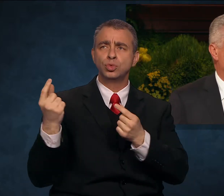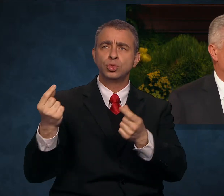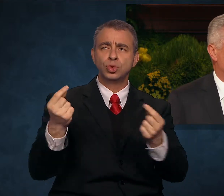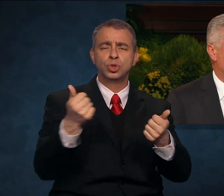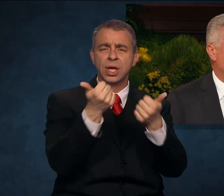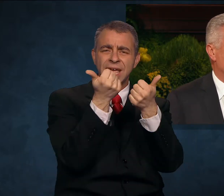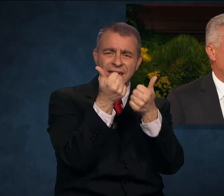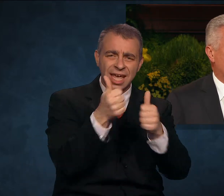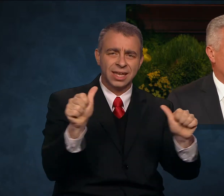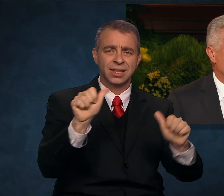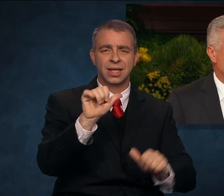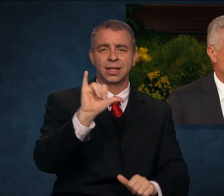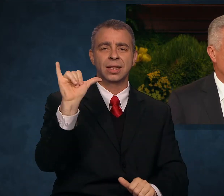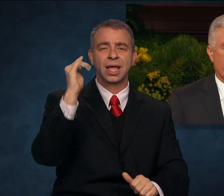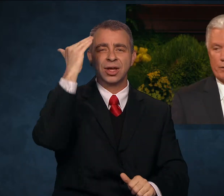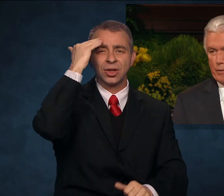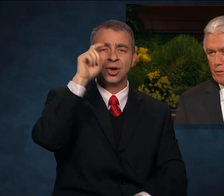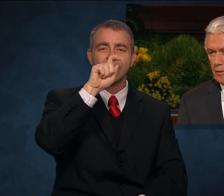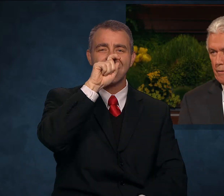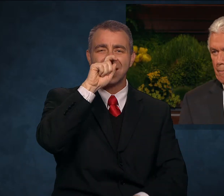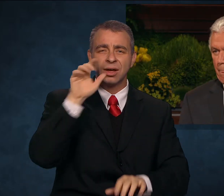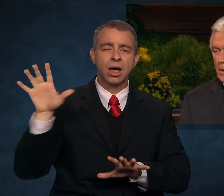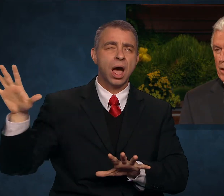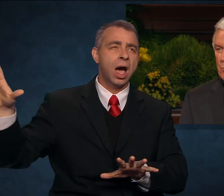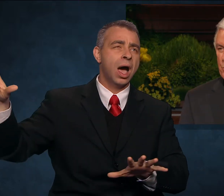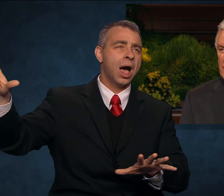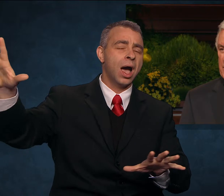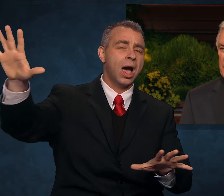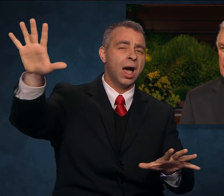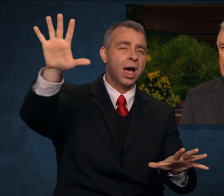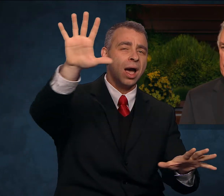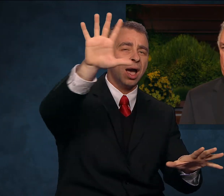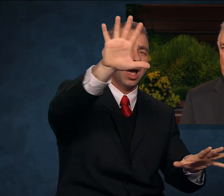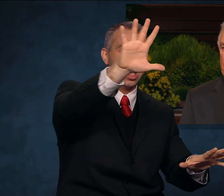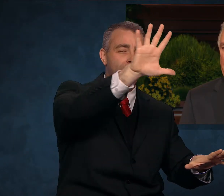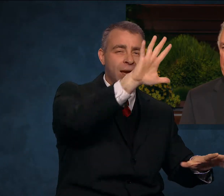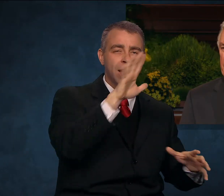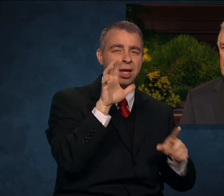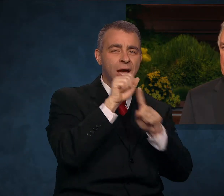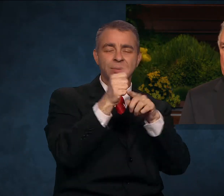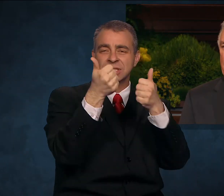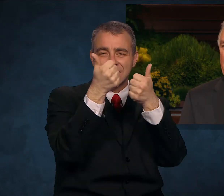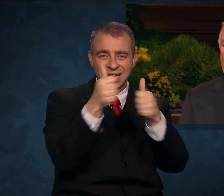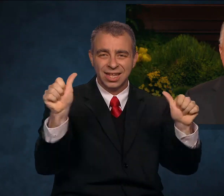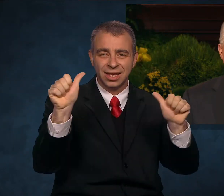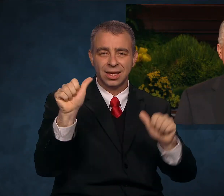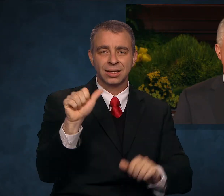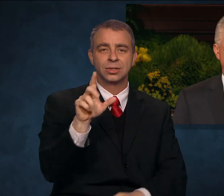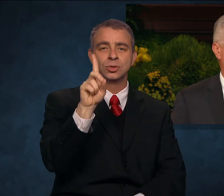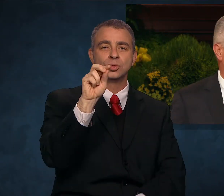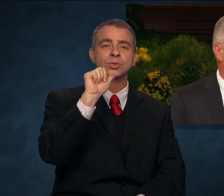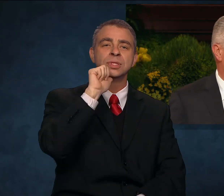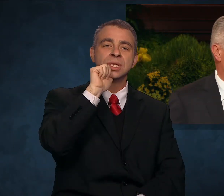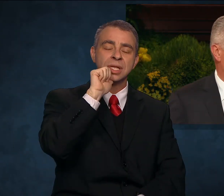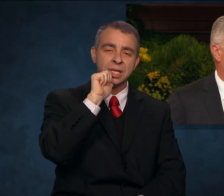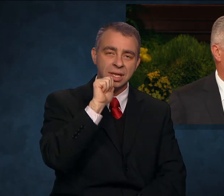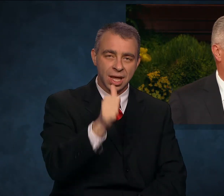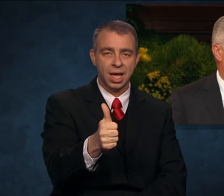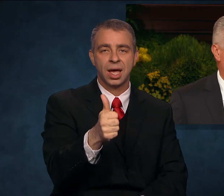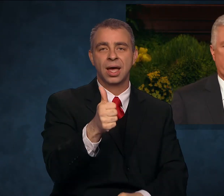not meant to be shagged to the earth, imprisoned in straitjackets of our own making.